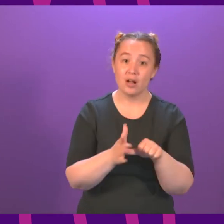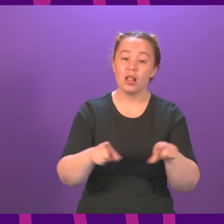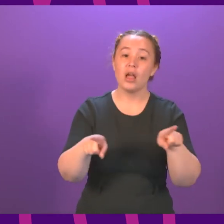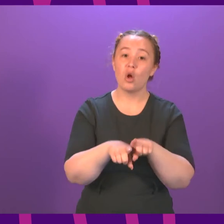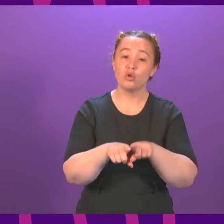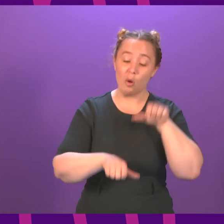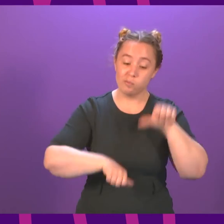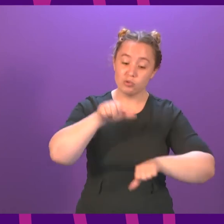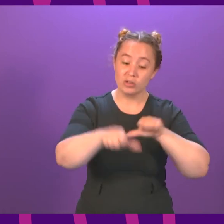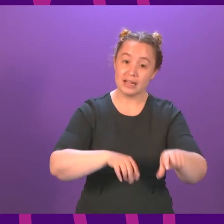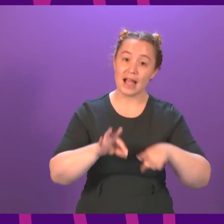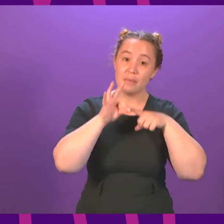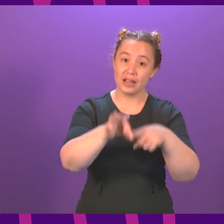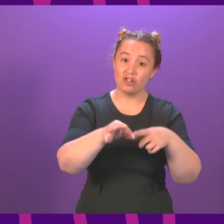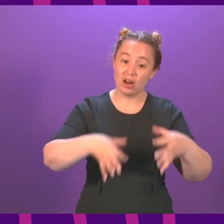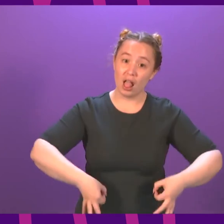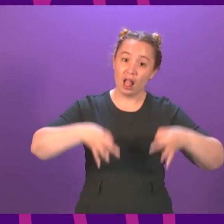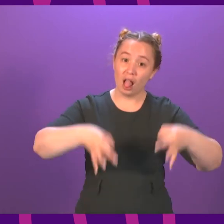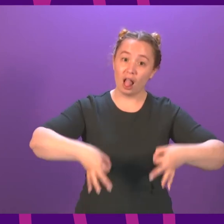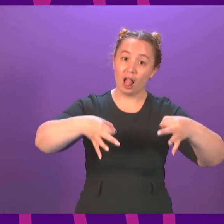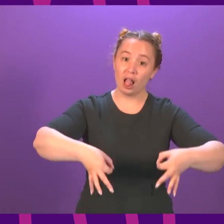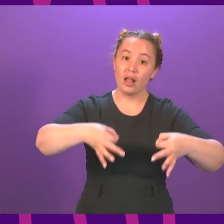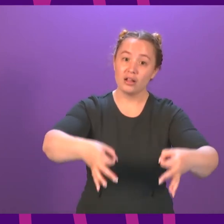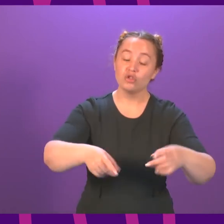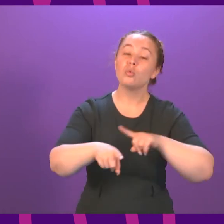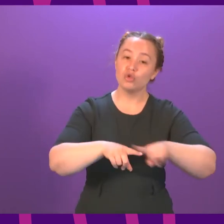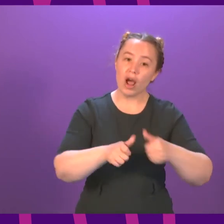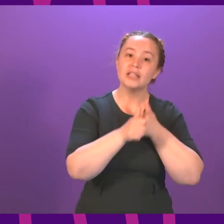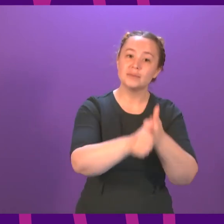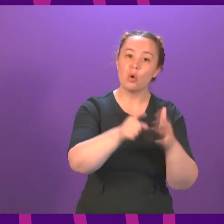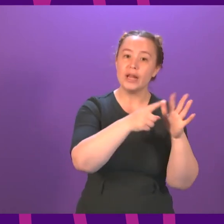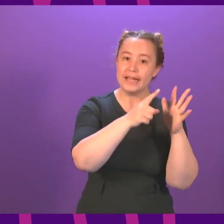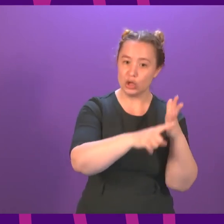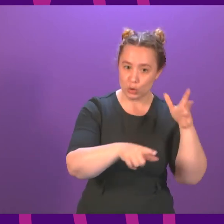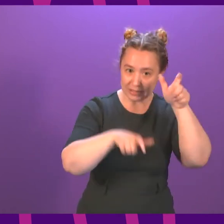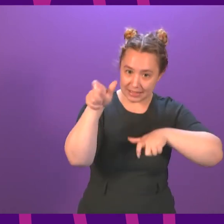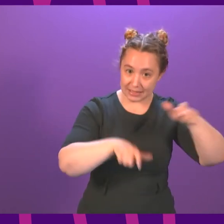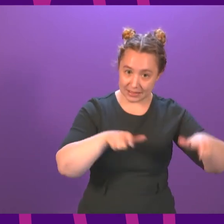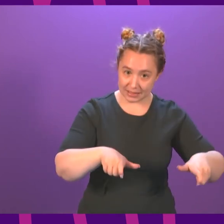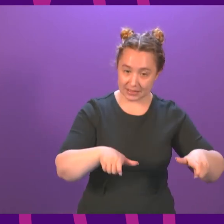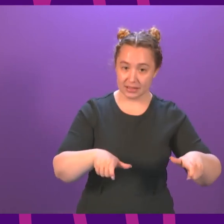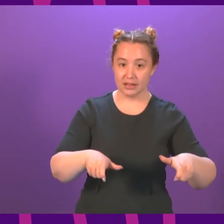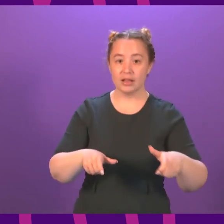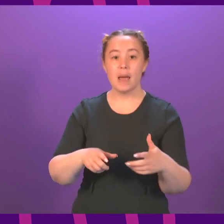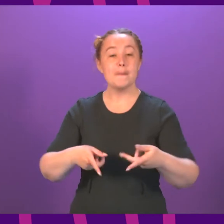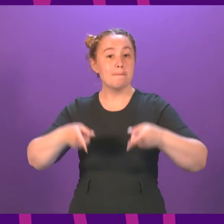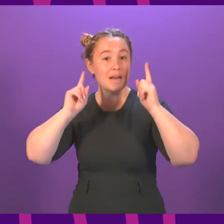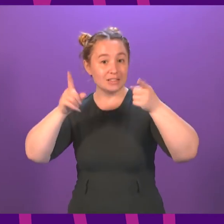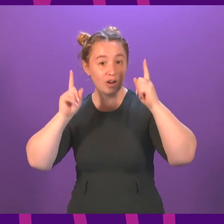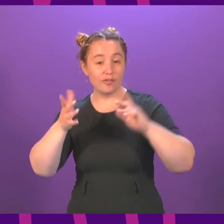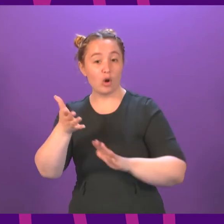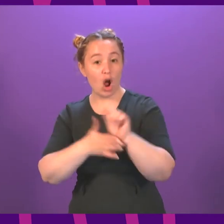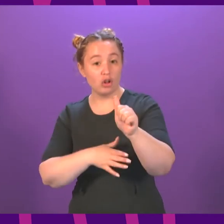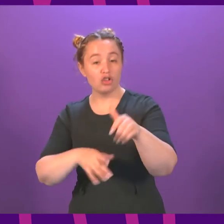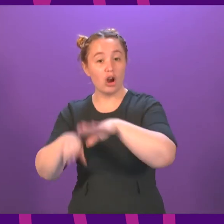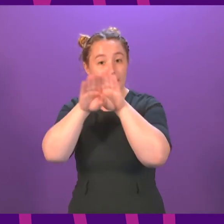in processing applications. So we will continue to do all we can to support EU citizens. The Minister for Culture, Europe and International Development has already